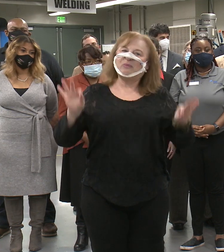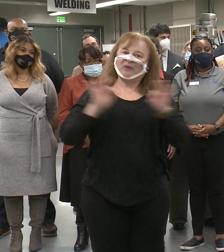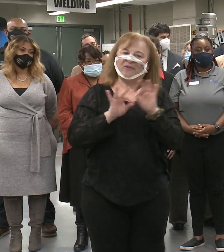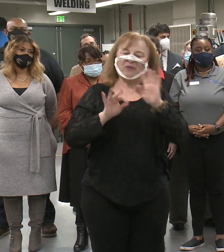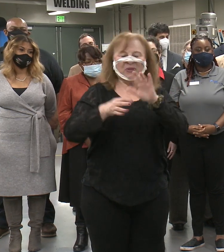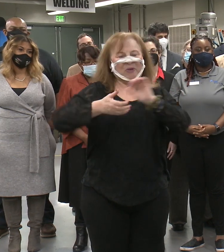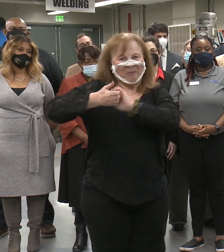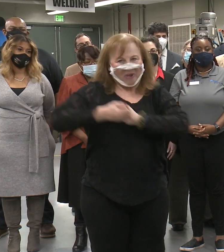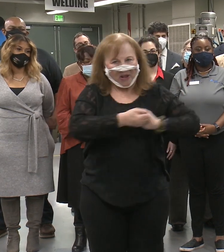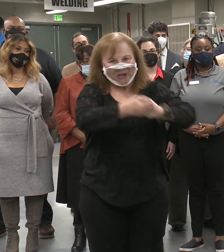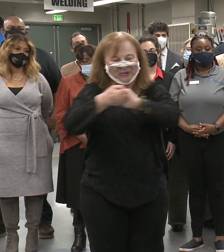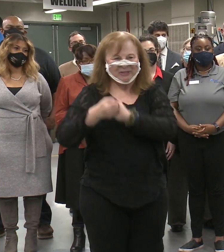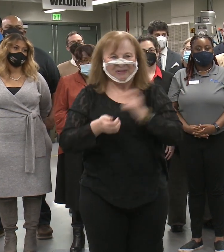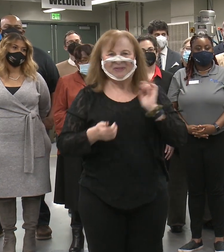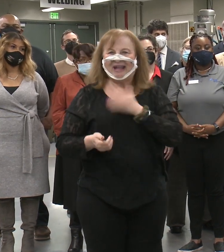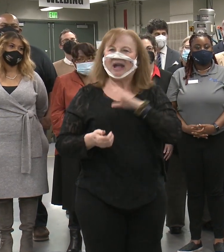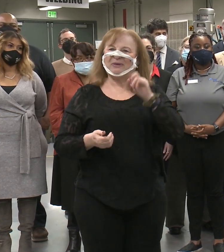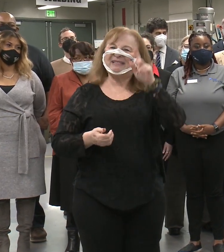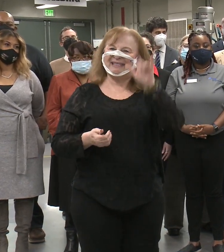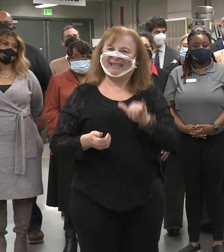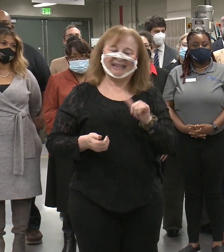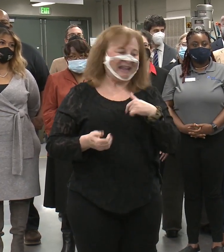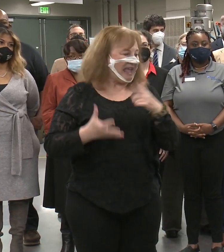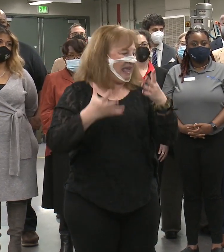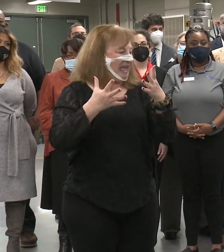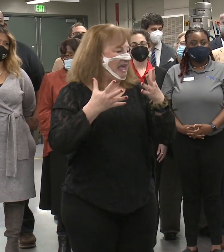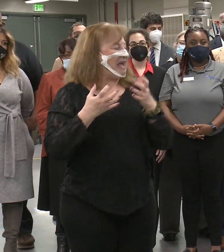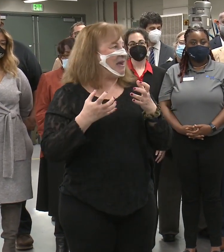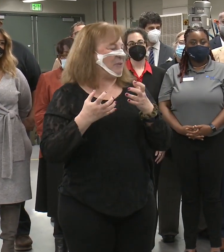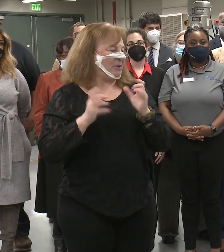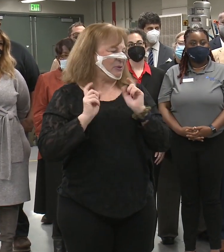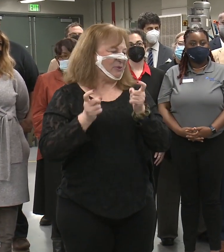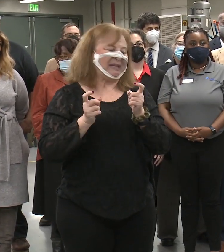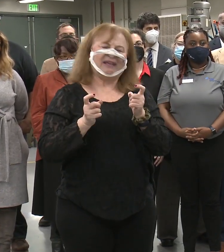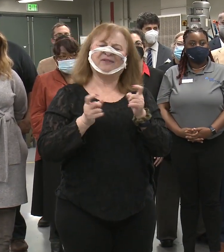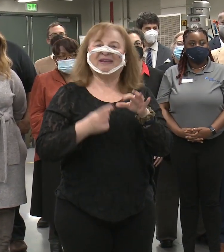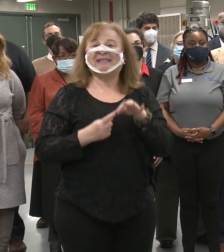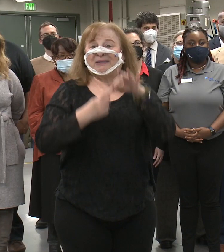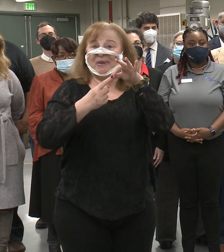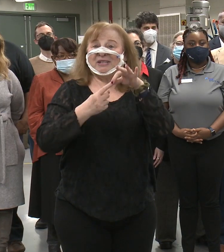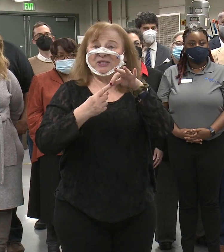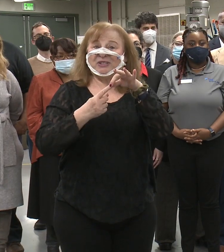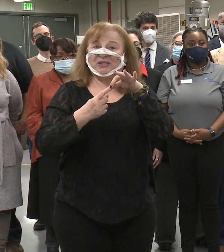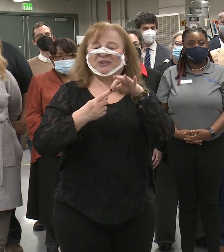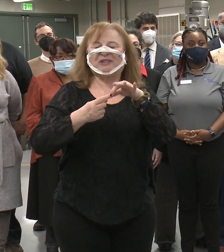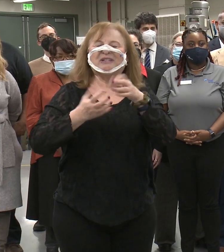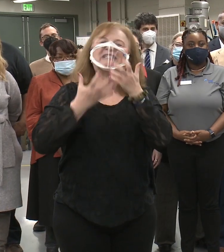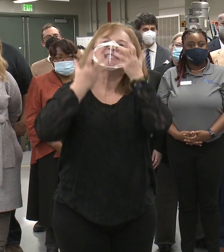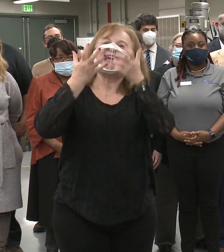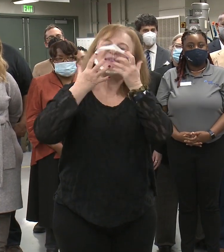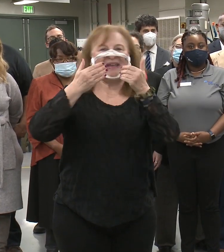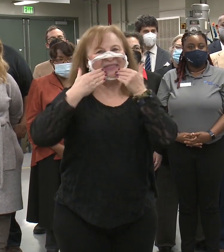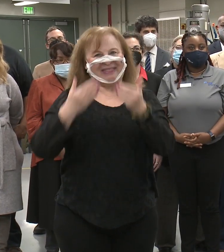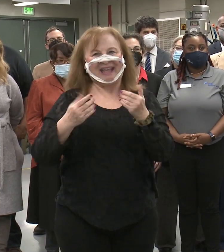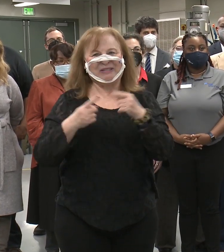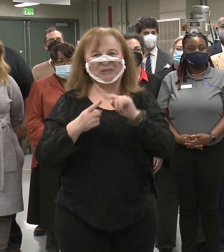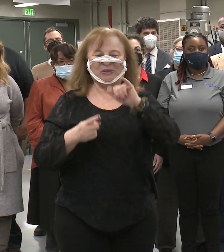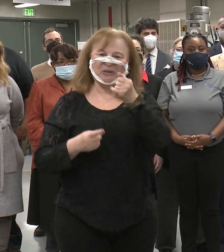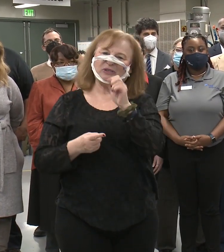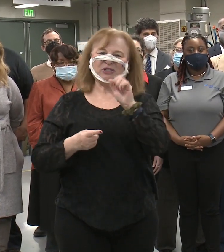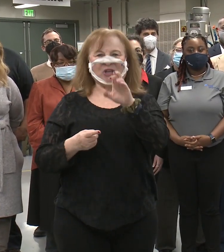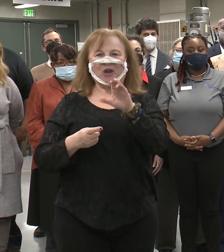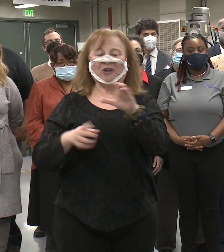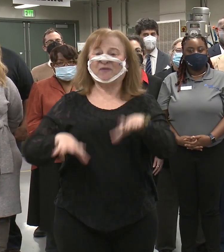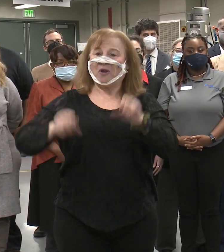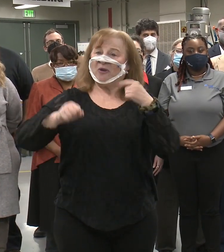for your partnership for our city. And I want to give a special shout-out and thanks to JARC for